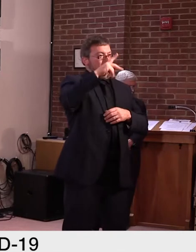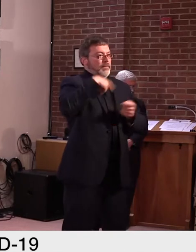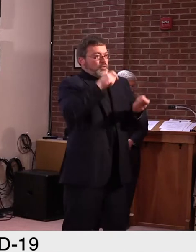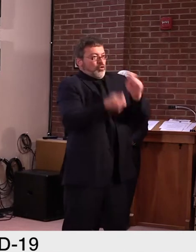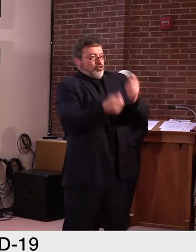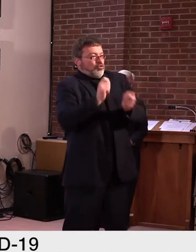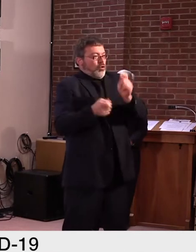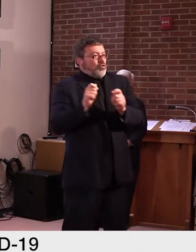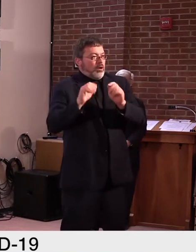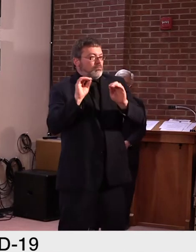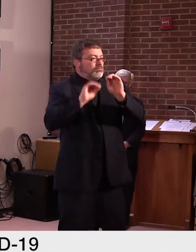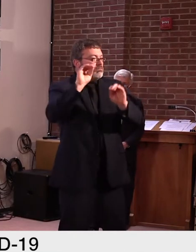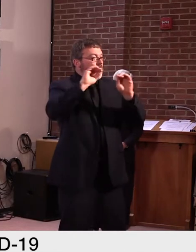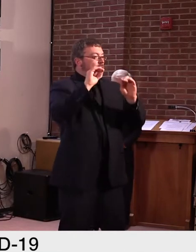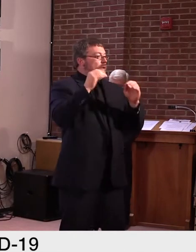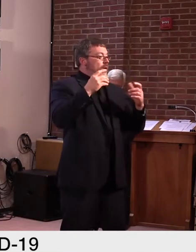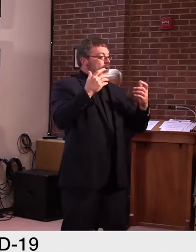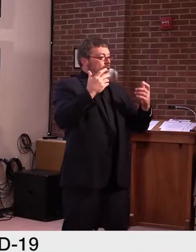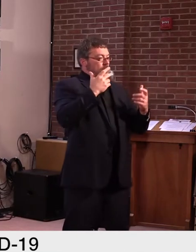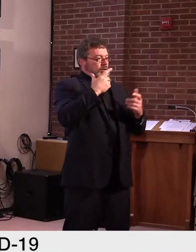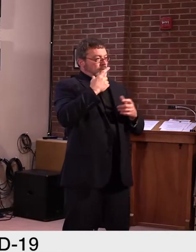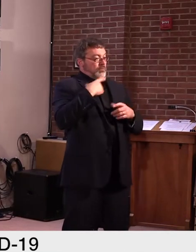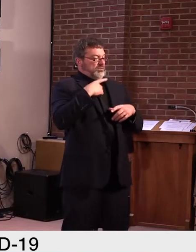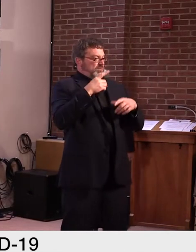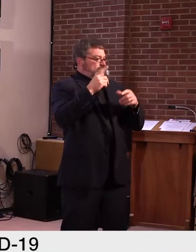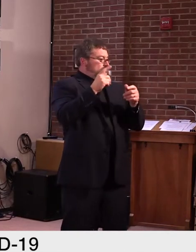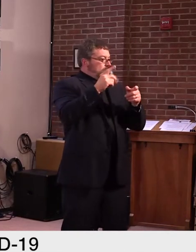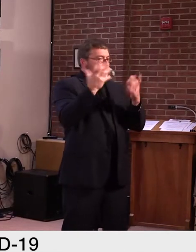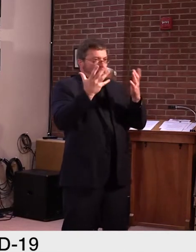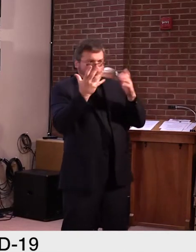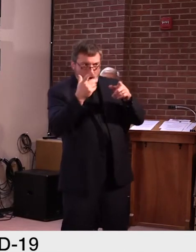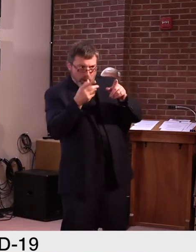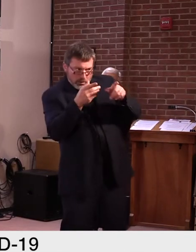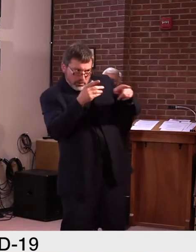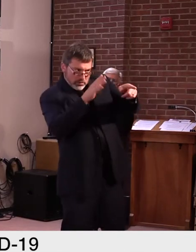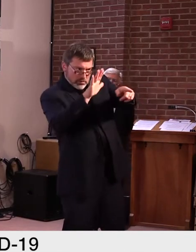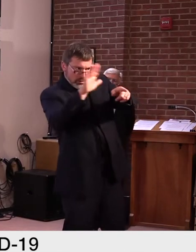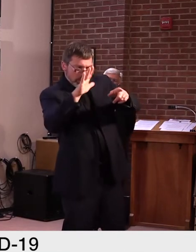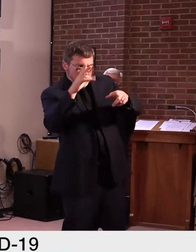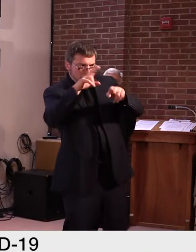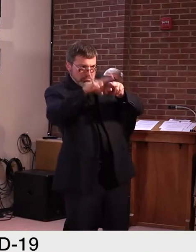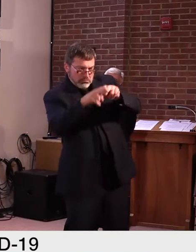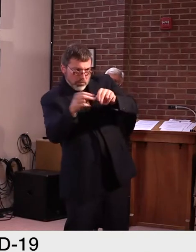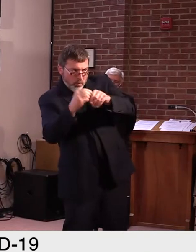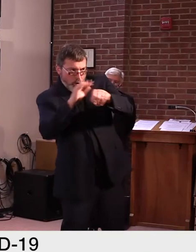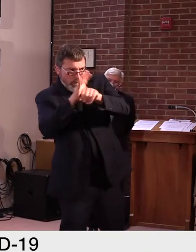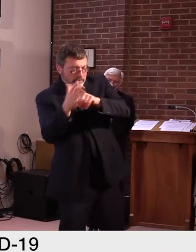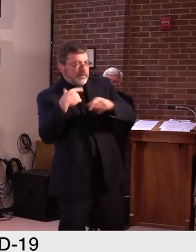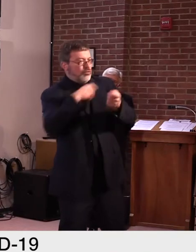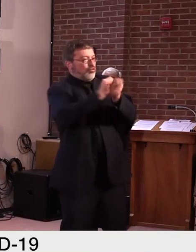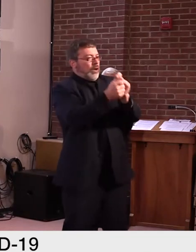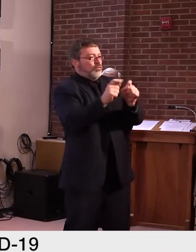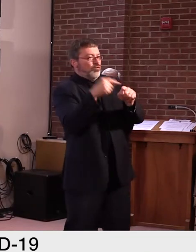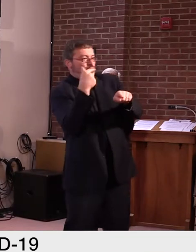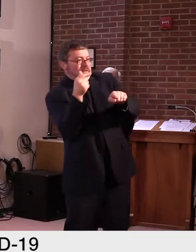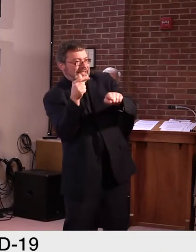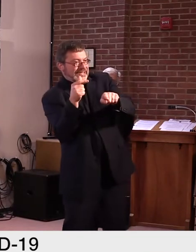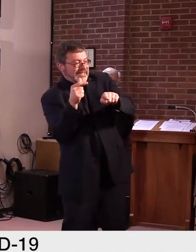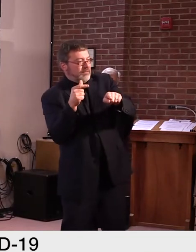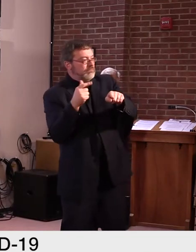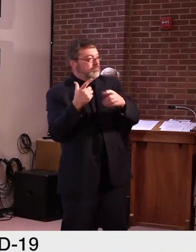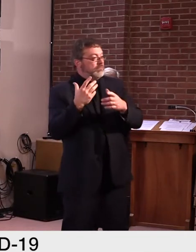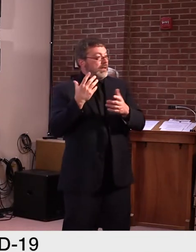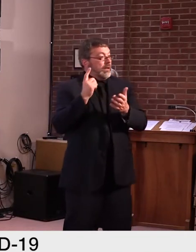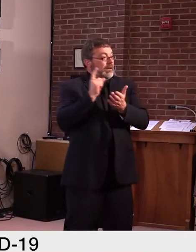places turned, that we did open up a number of counties this week. Last week, 5.5 million people could come to Vermont